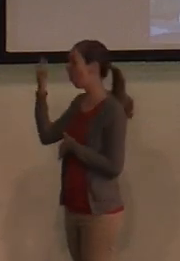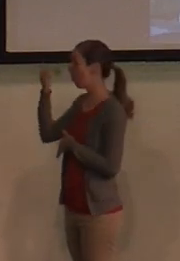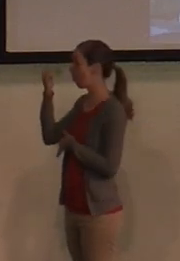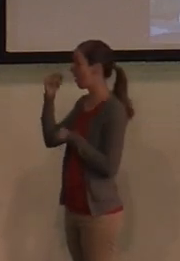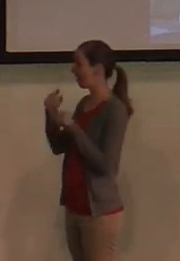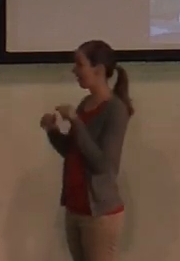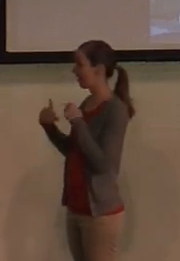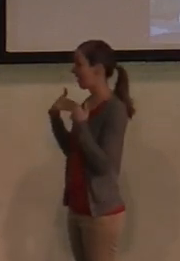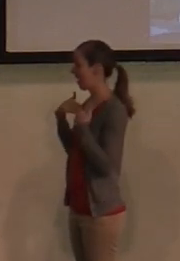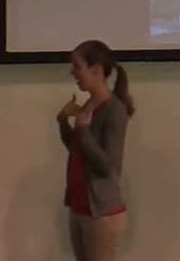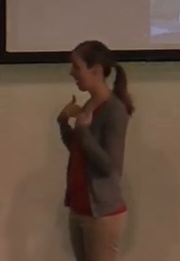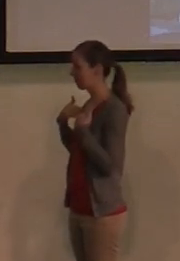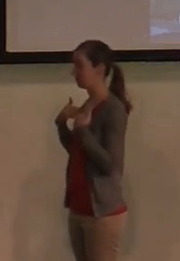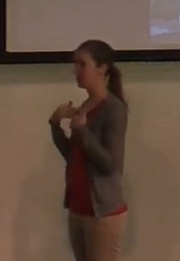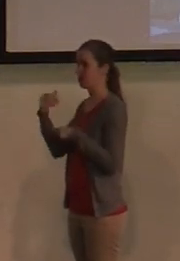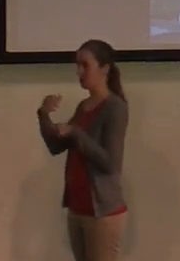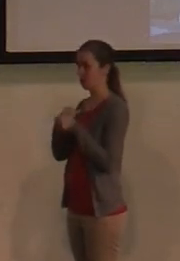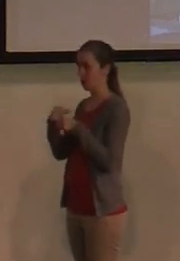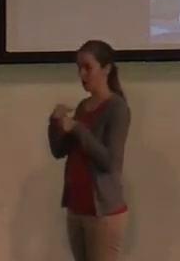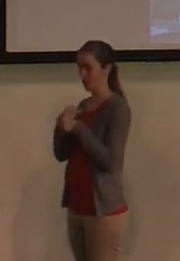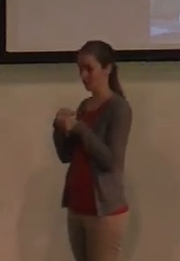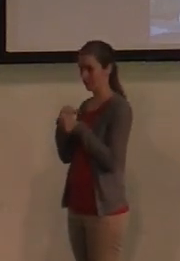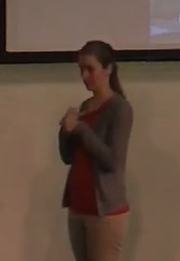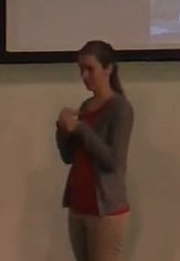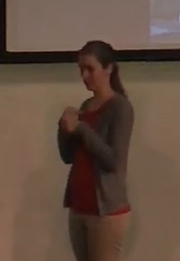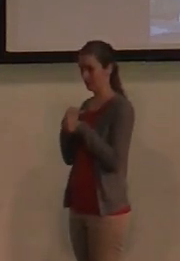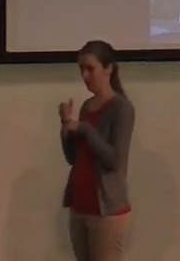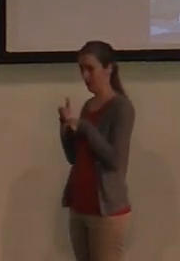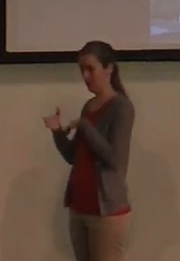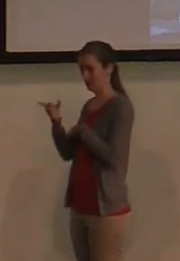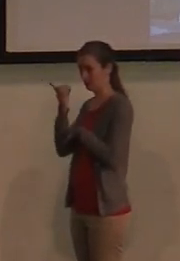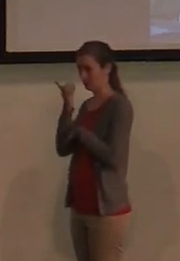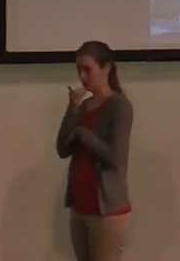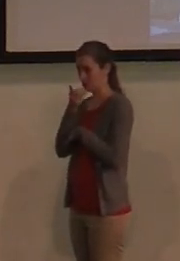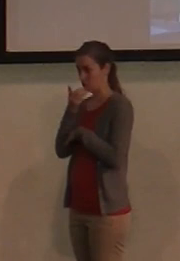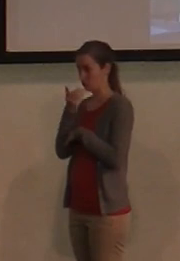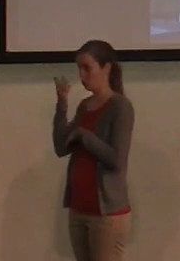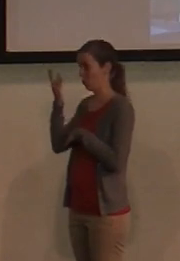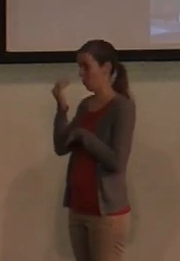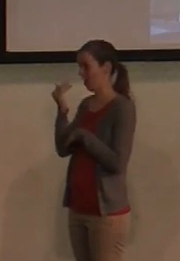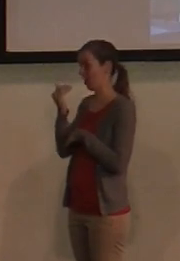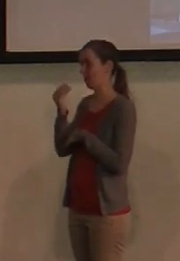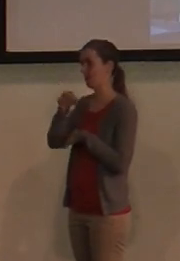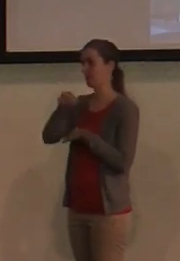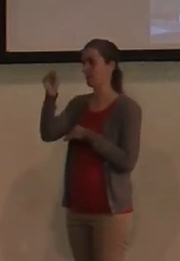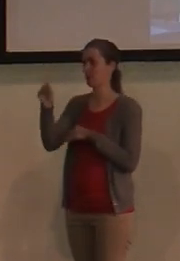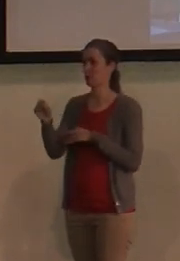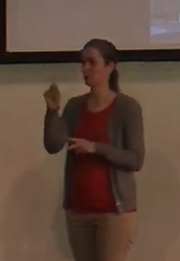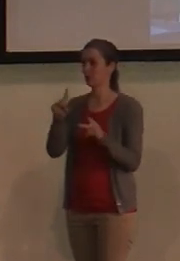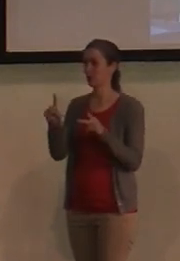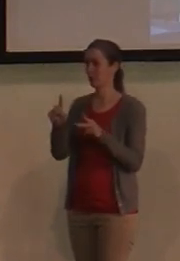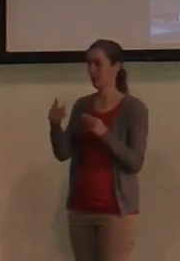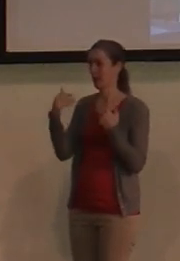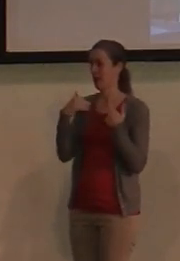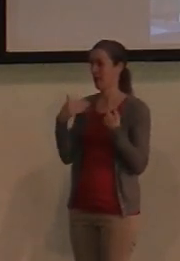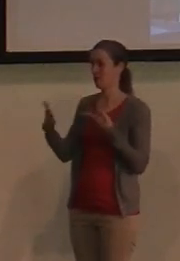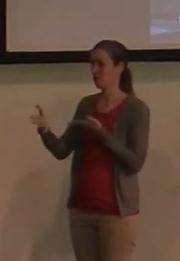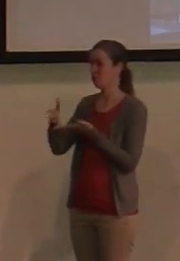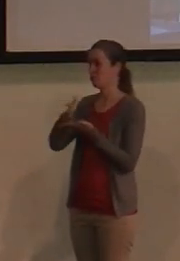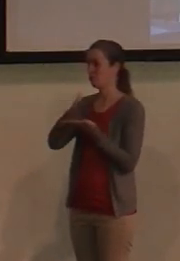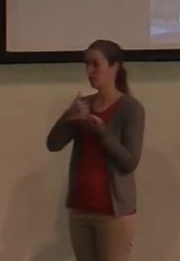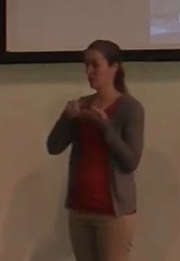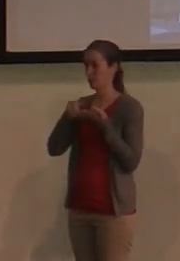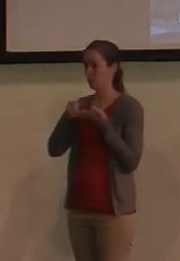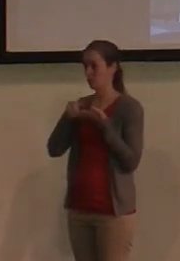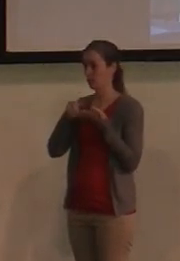can't have coffee after dinner is because it would, most people would put creamer in their coffee, and we